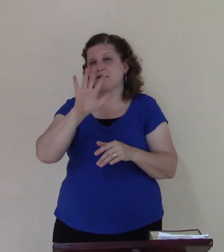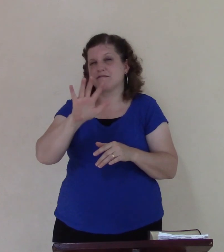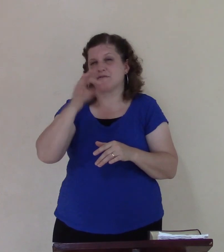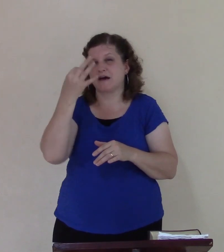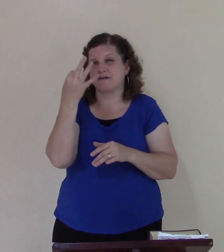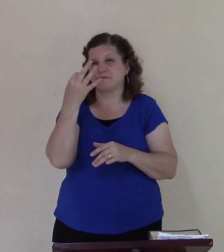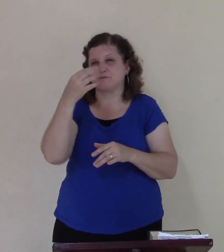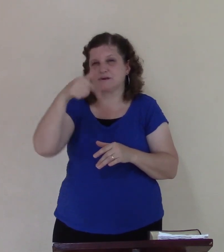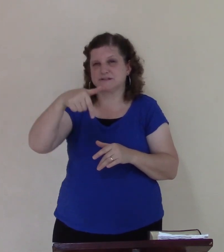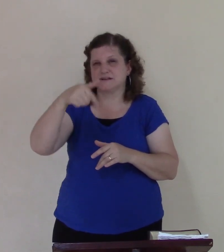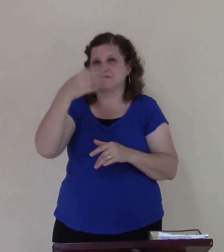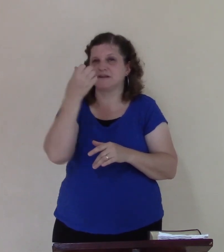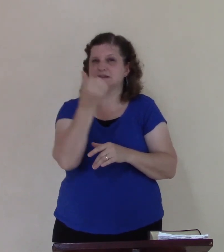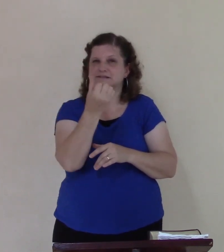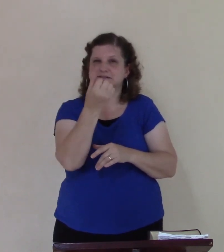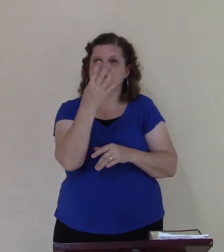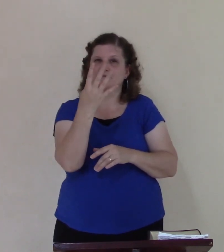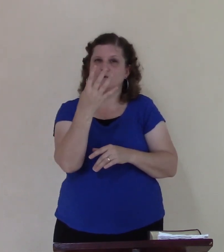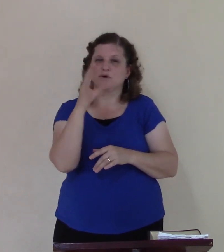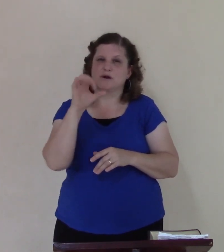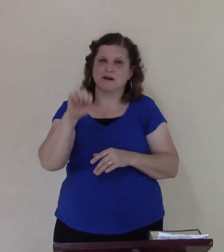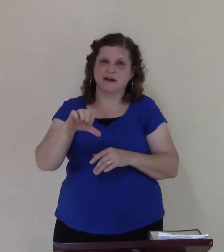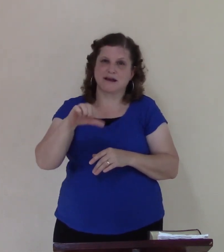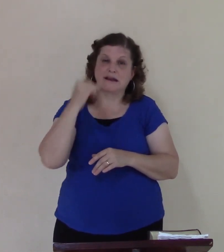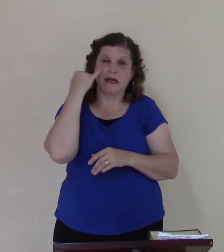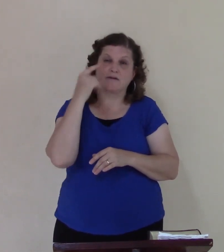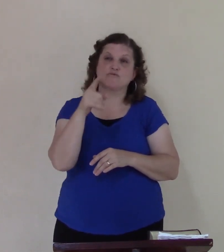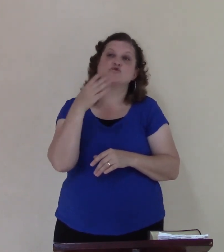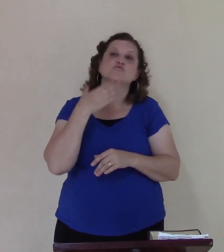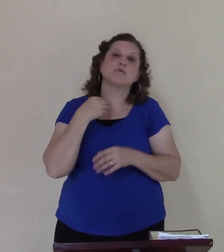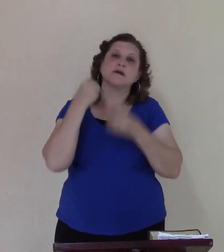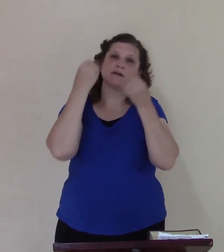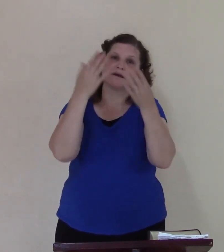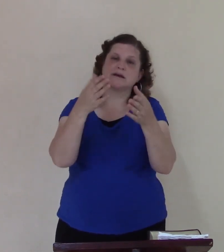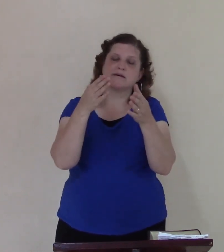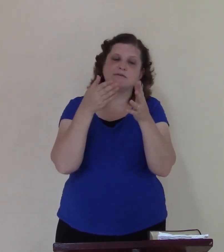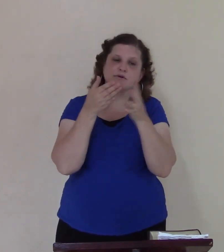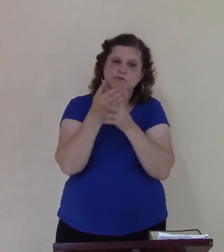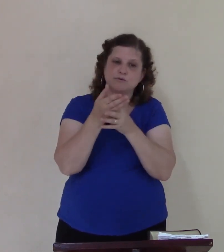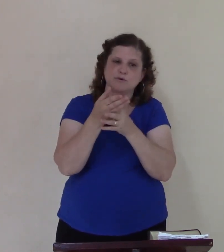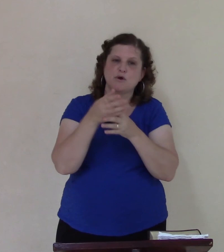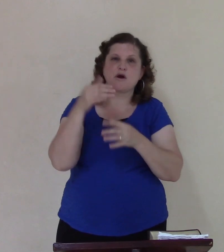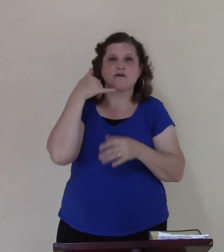537649 if you want to give through the poll that same number 0772